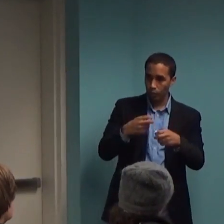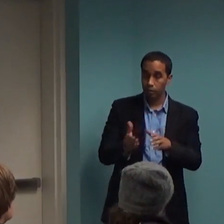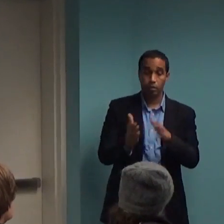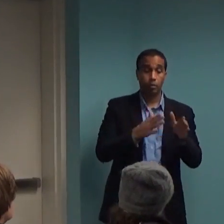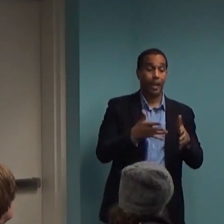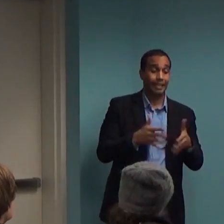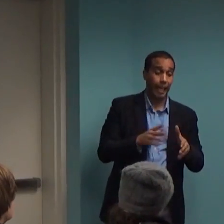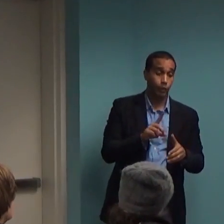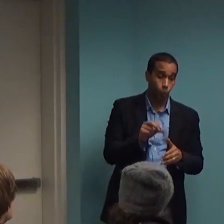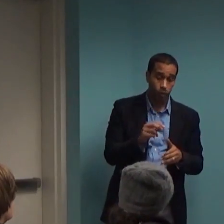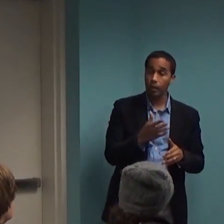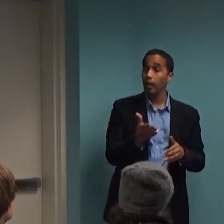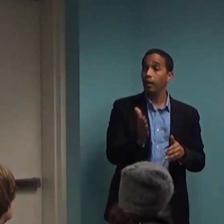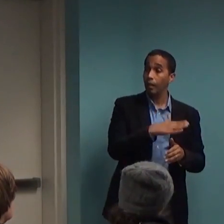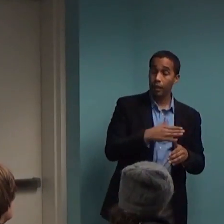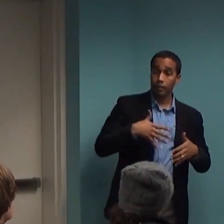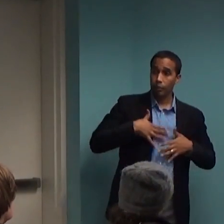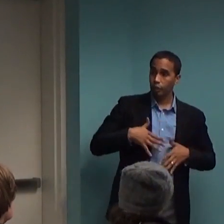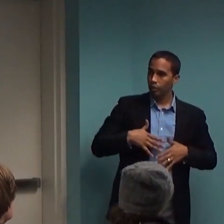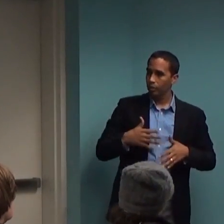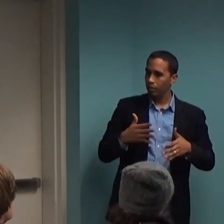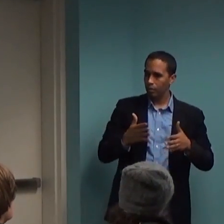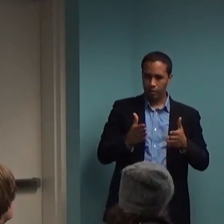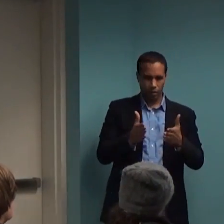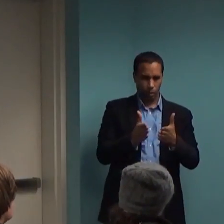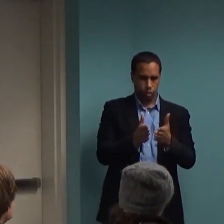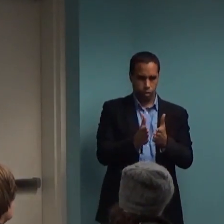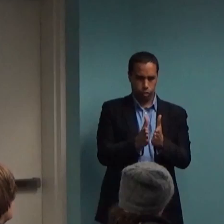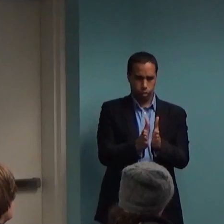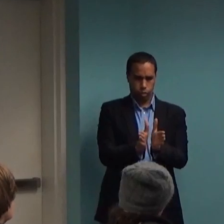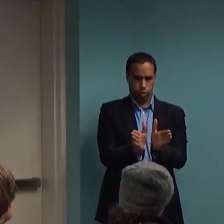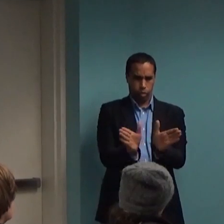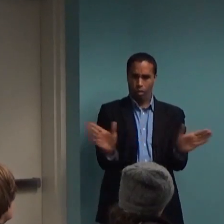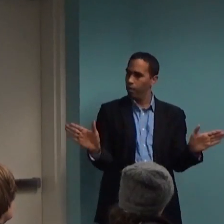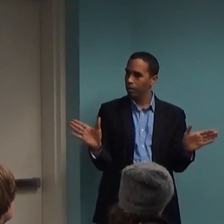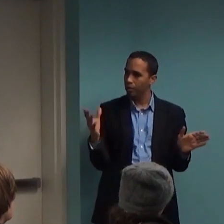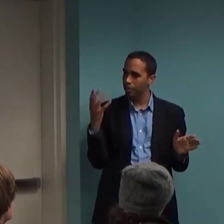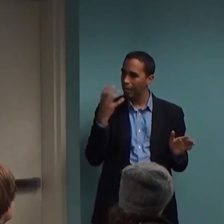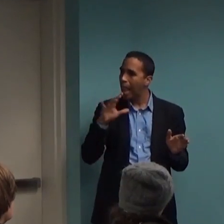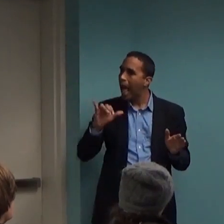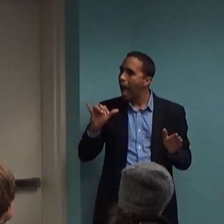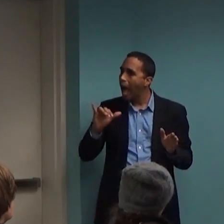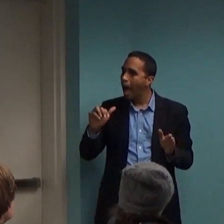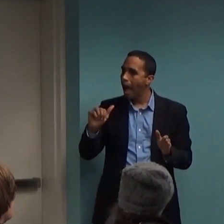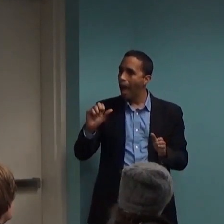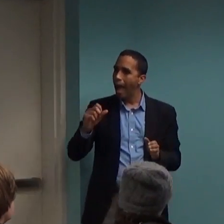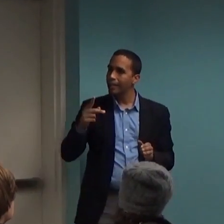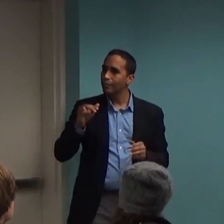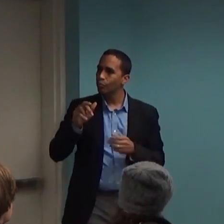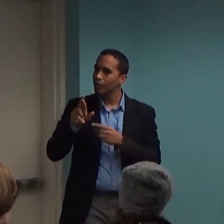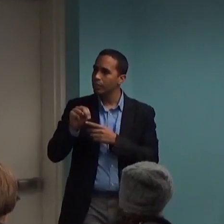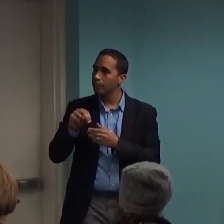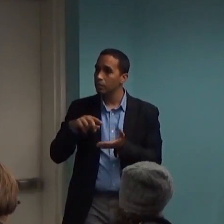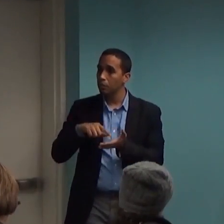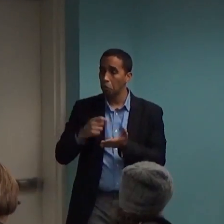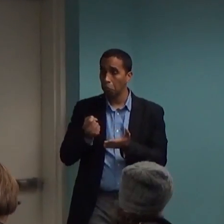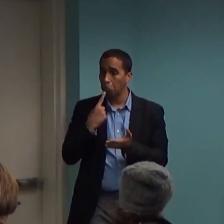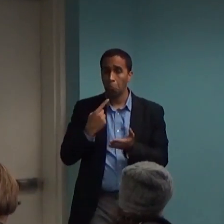depression. So that sounds pretty generic. It's sort of like aspirin, right? We take aspirin for a whole bunch of reasons that have to do with diffuse bodily